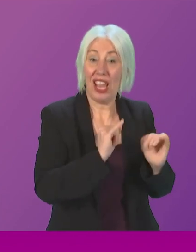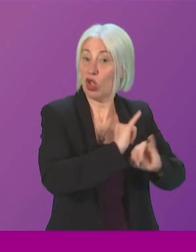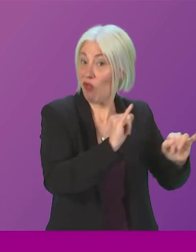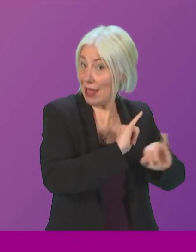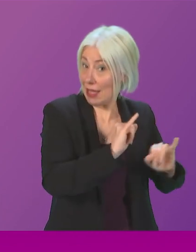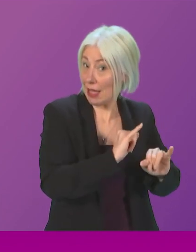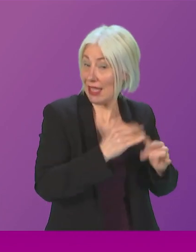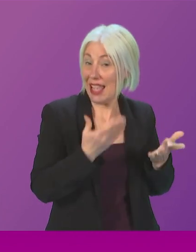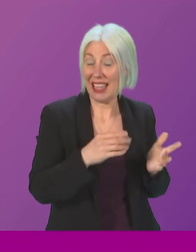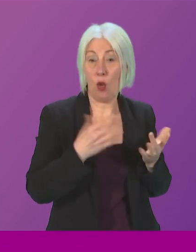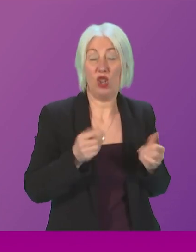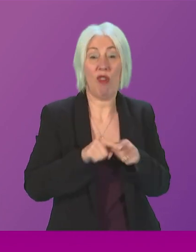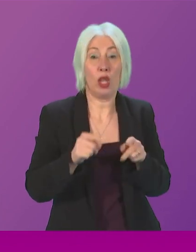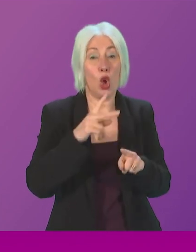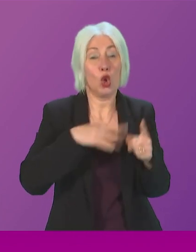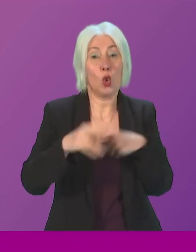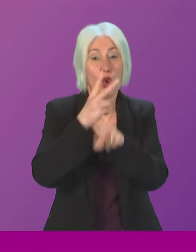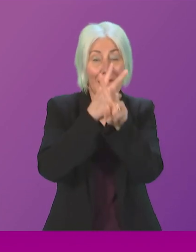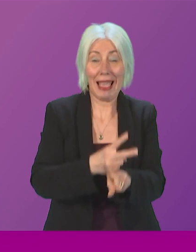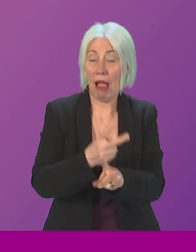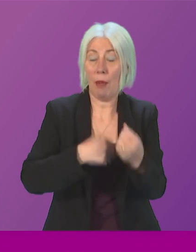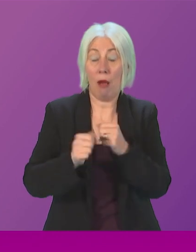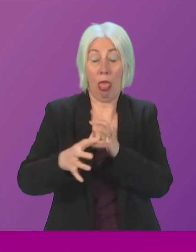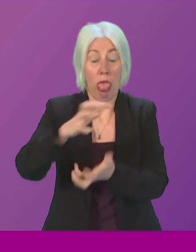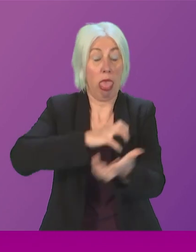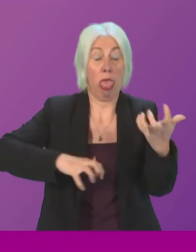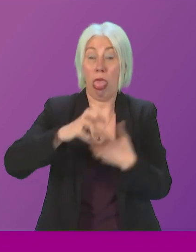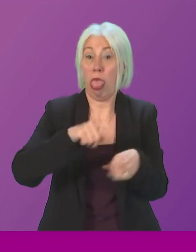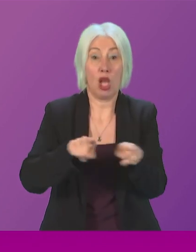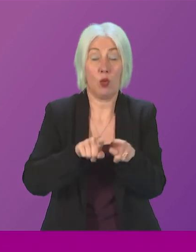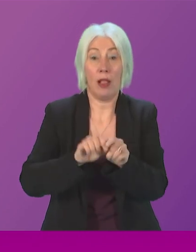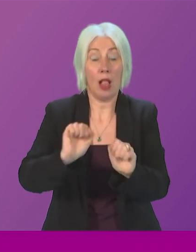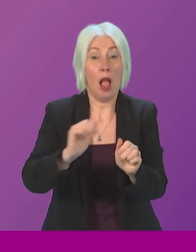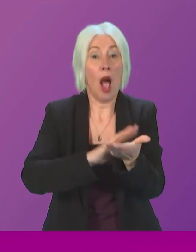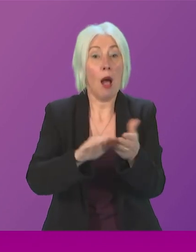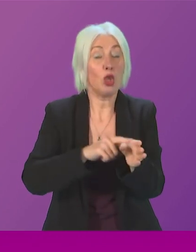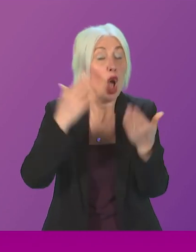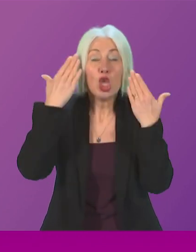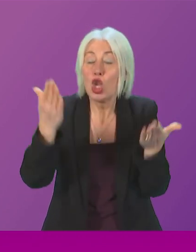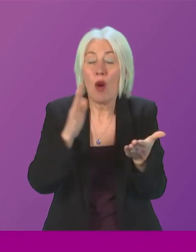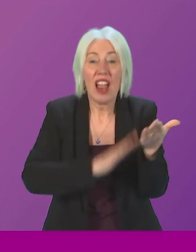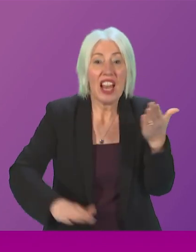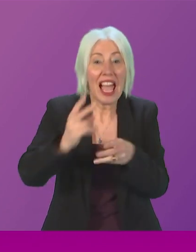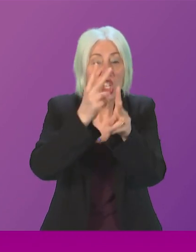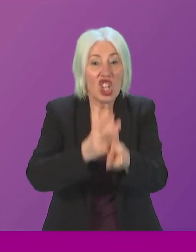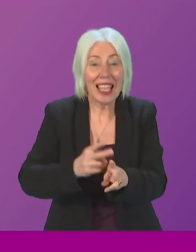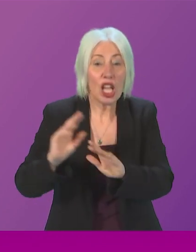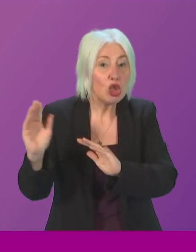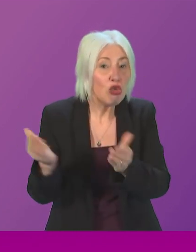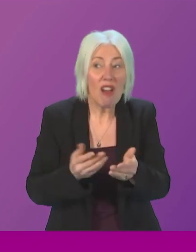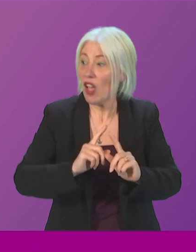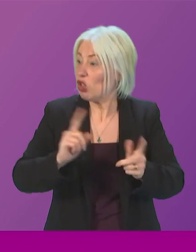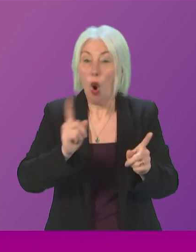best to throw social care into chaos as well. He doesn't know if he's building a national care service or a white elephant.